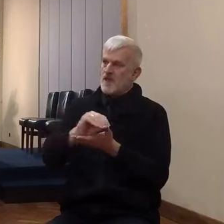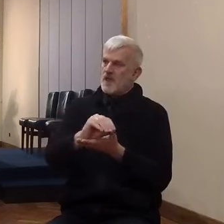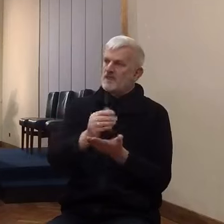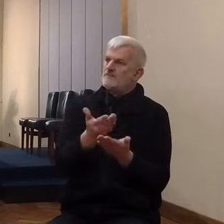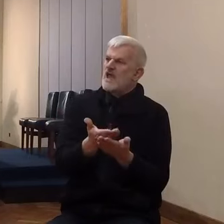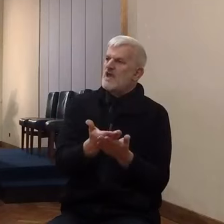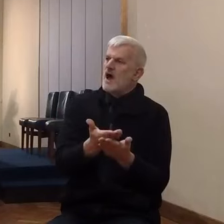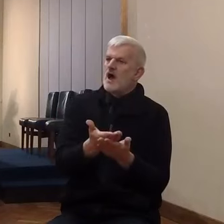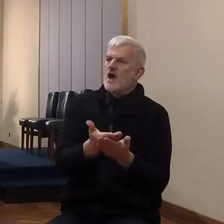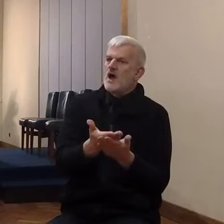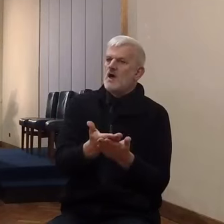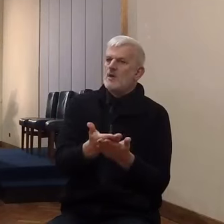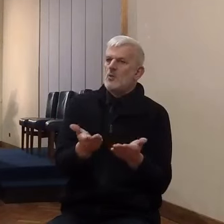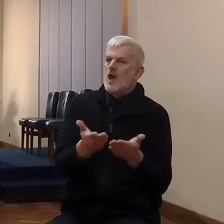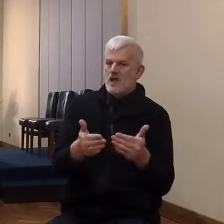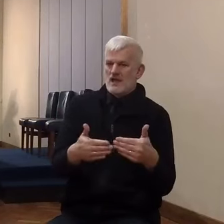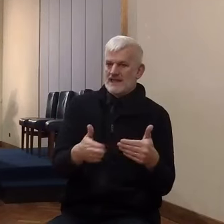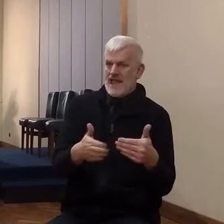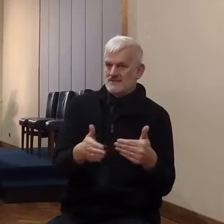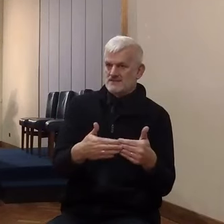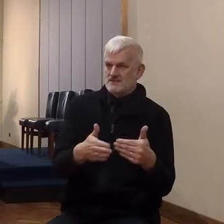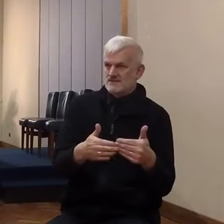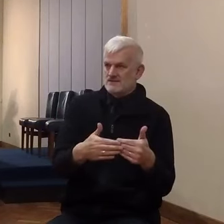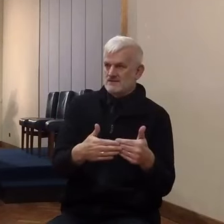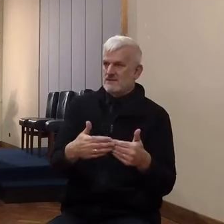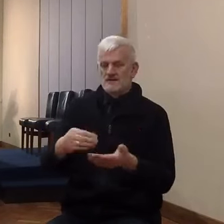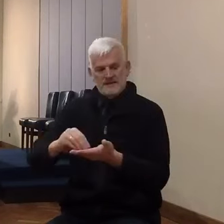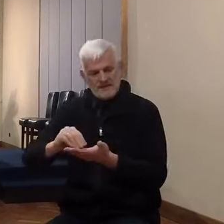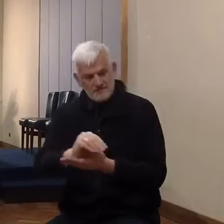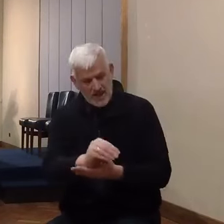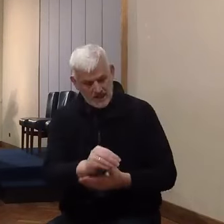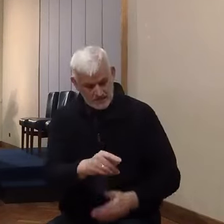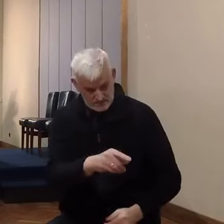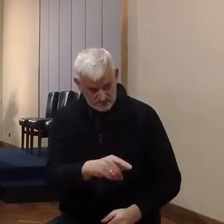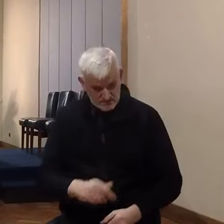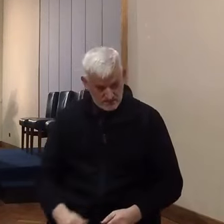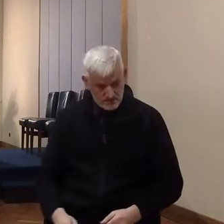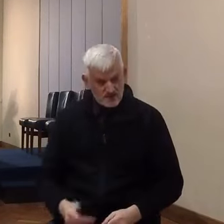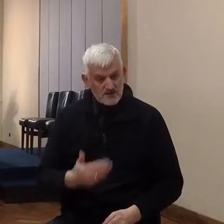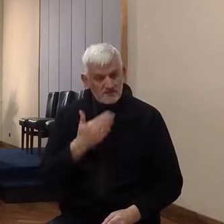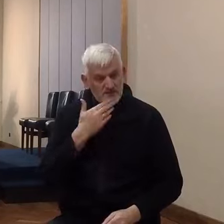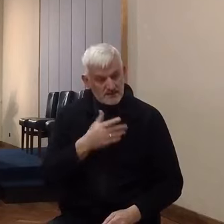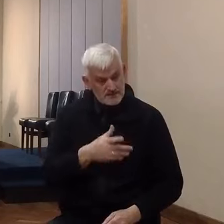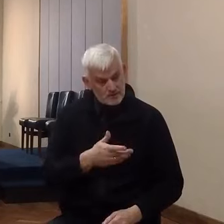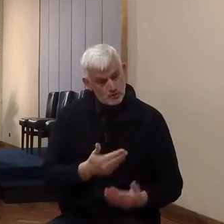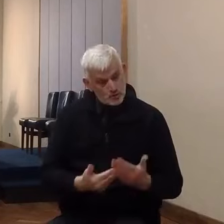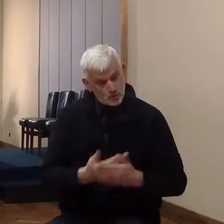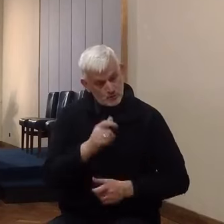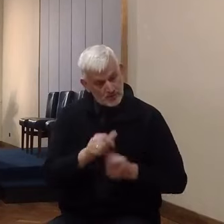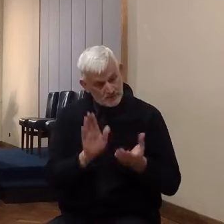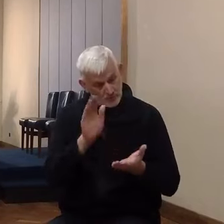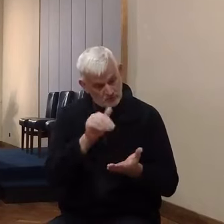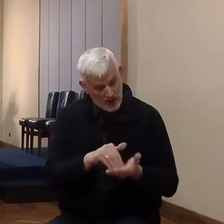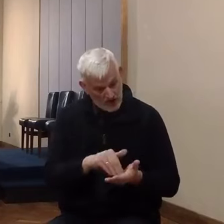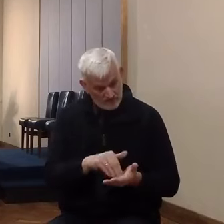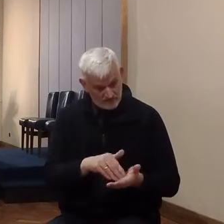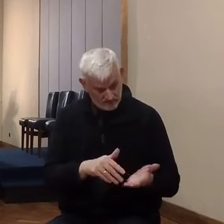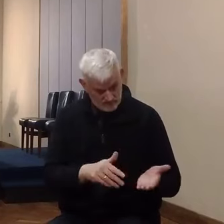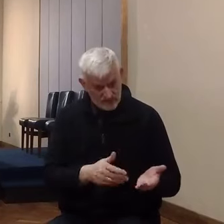intercept visitors and offer them lodgings. That was her trade. They would be paid a little proportion